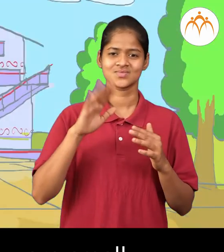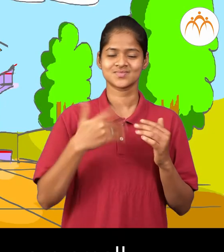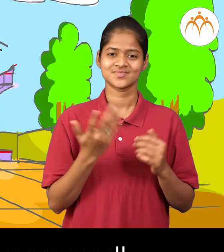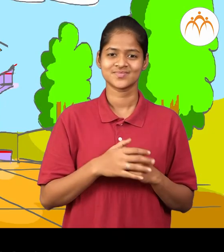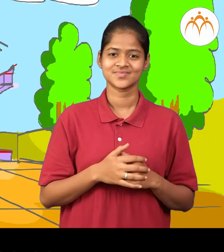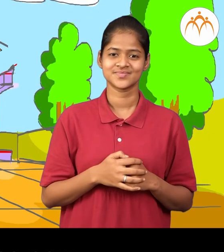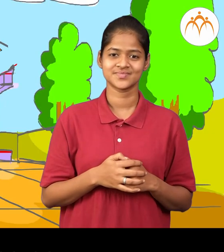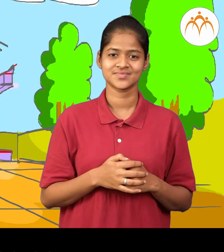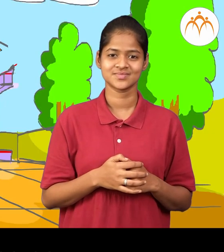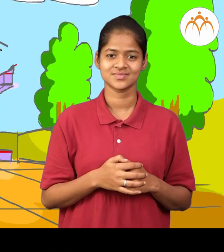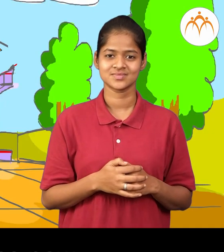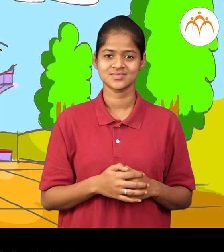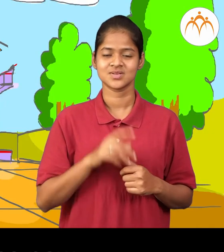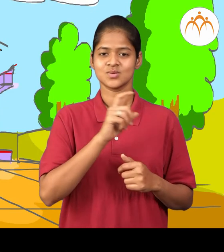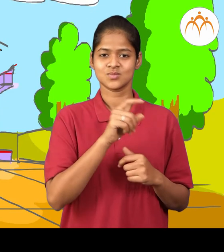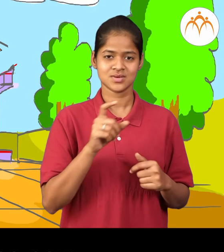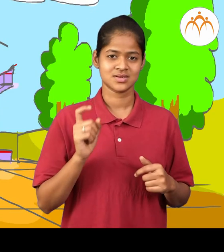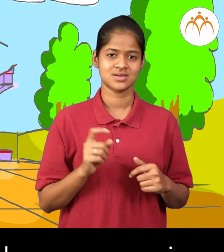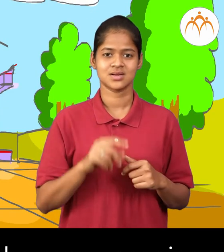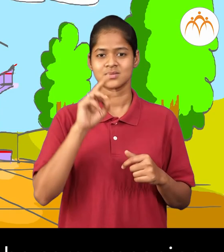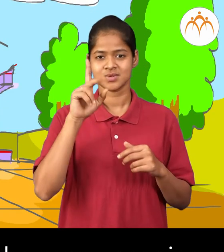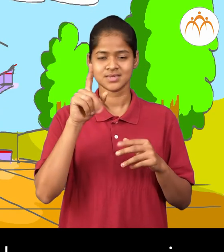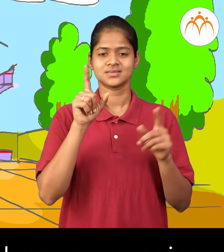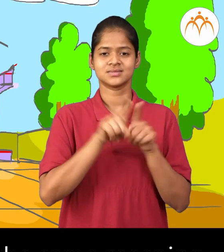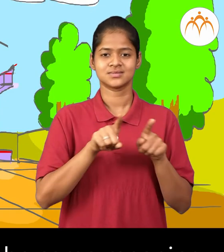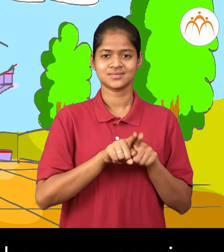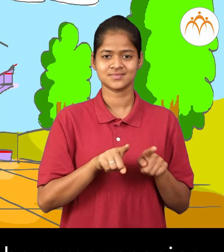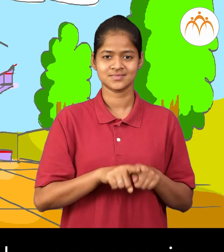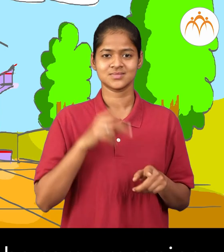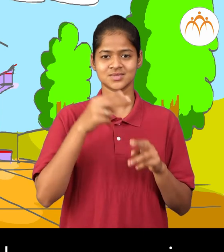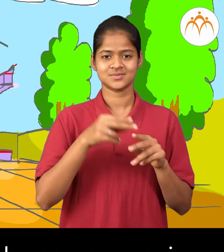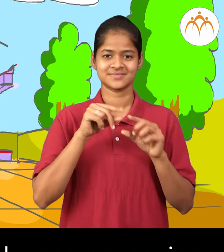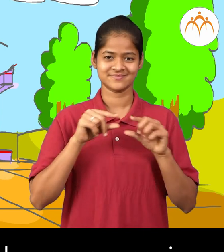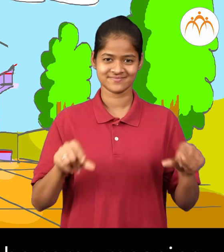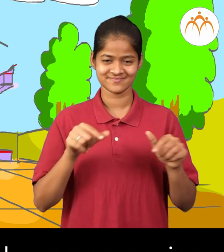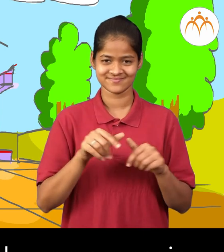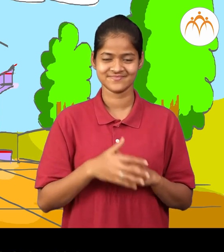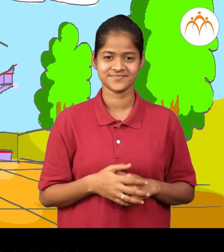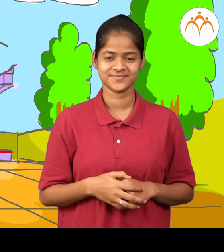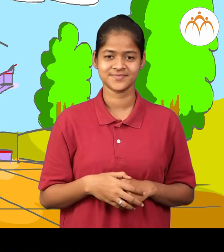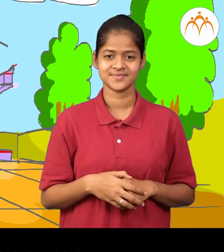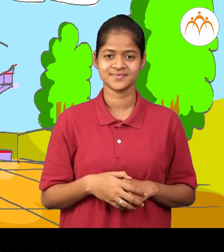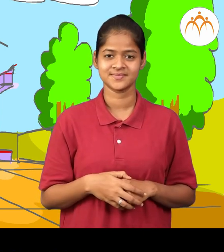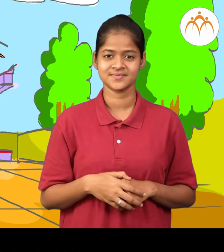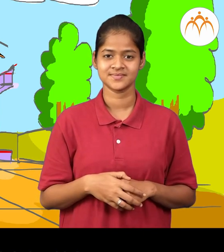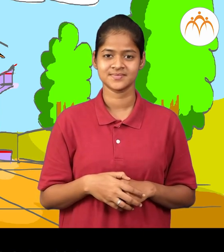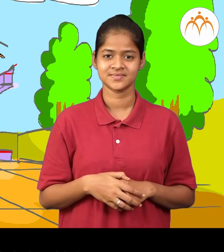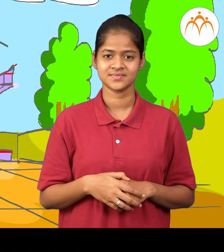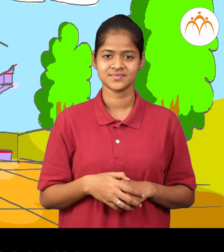Let's go home now. The words which have the same meaning are called synonyms.